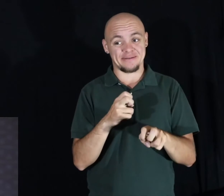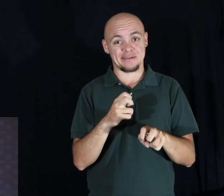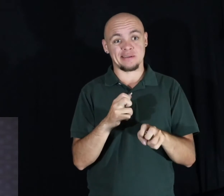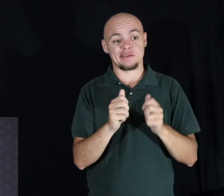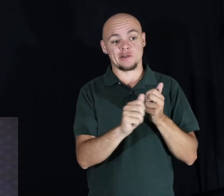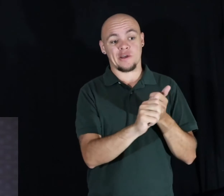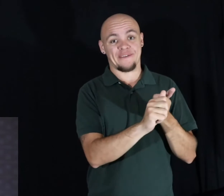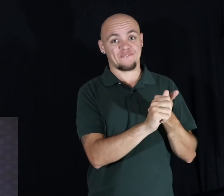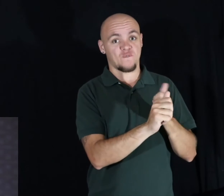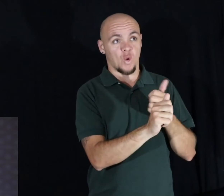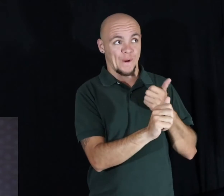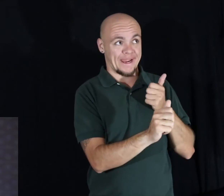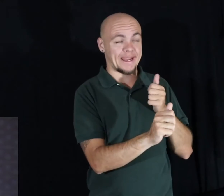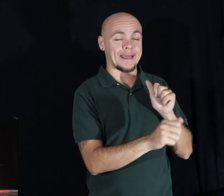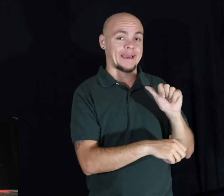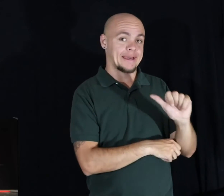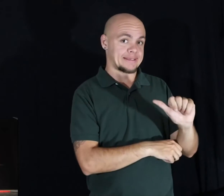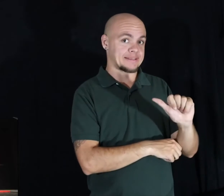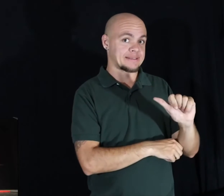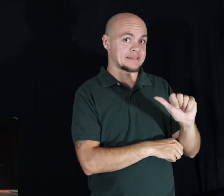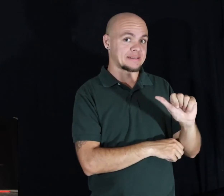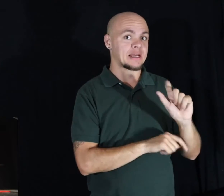temptation of option A.